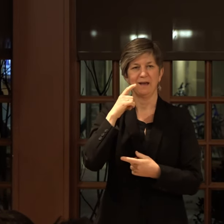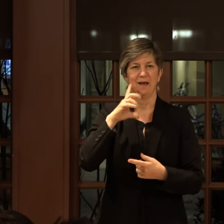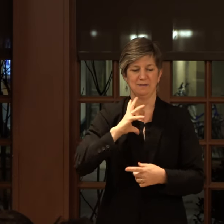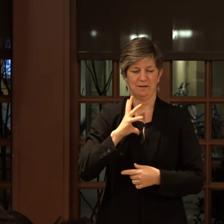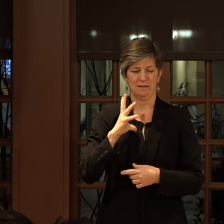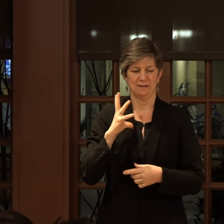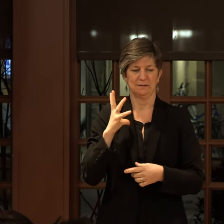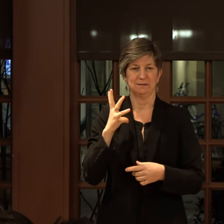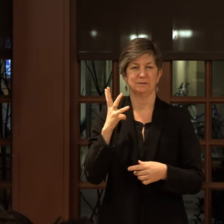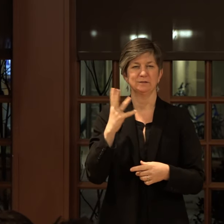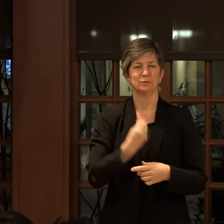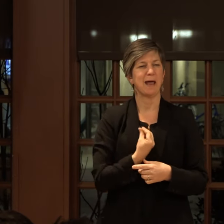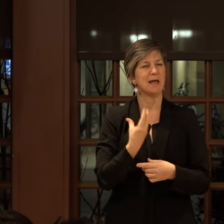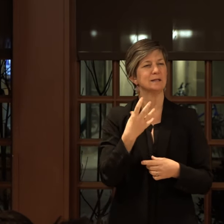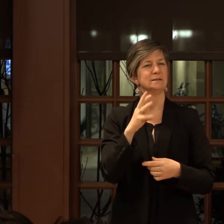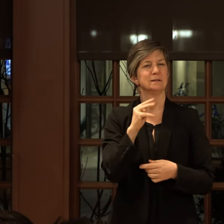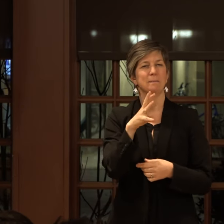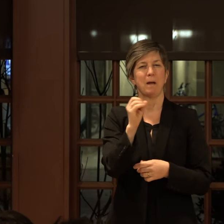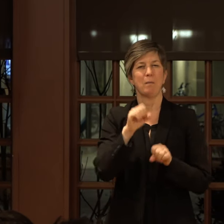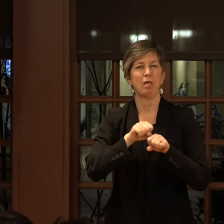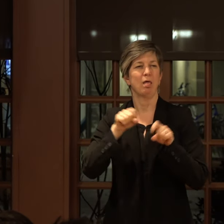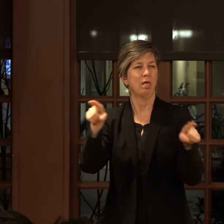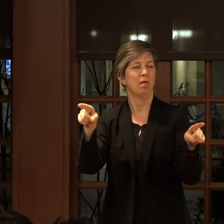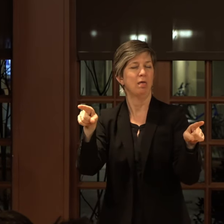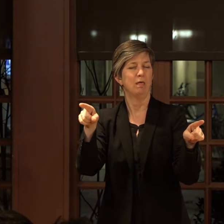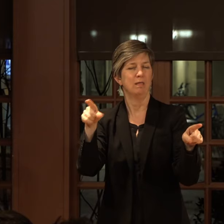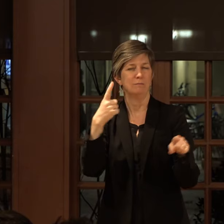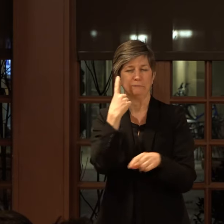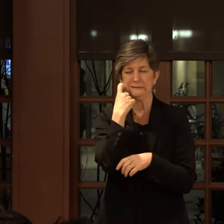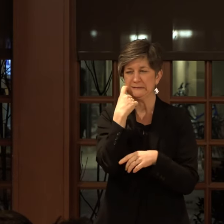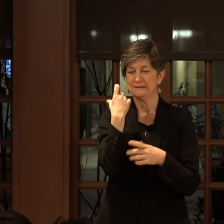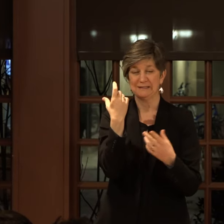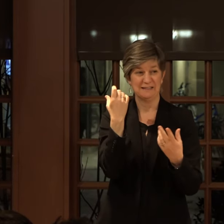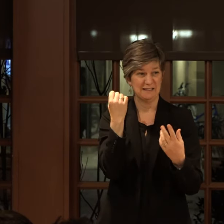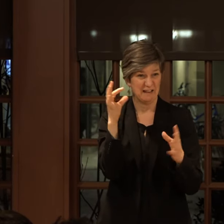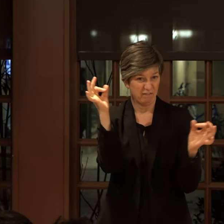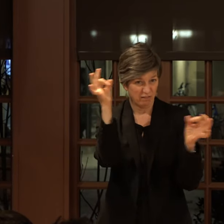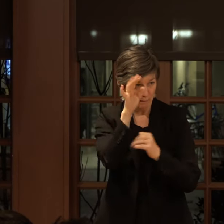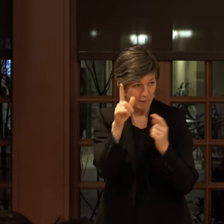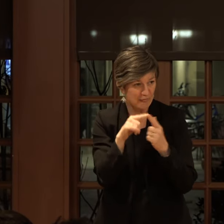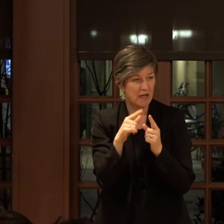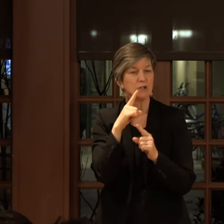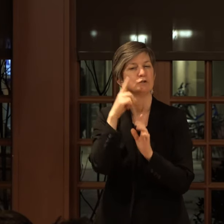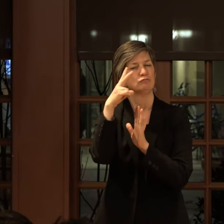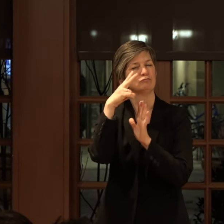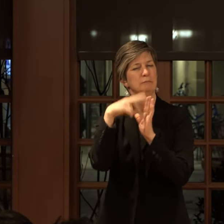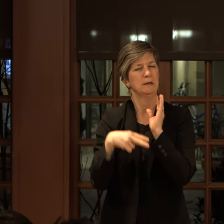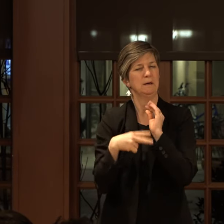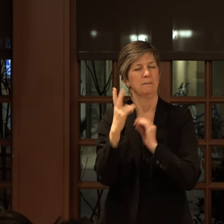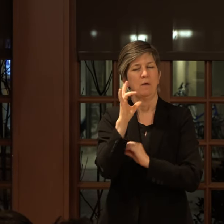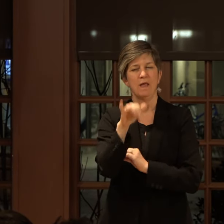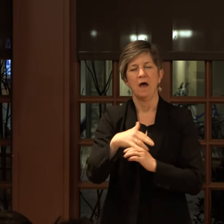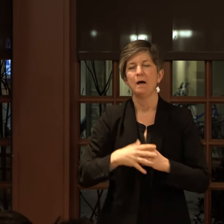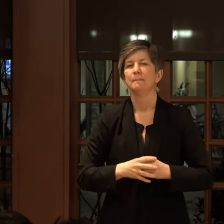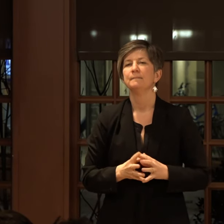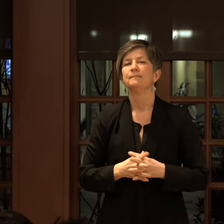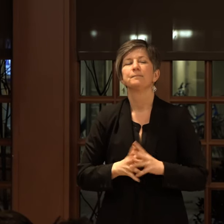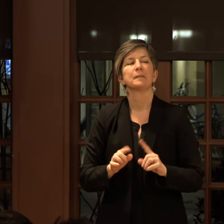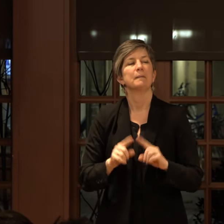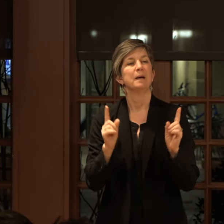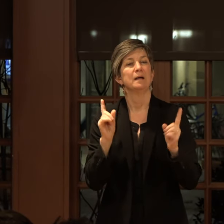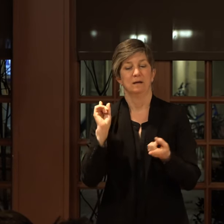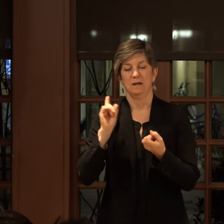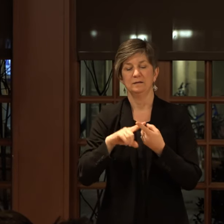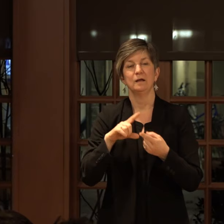trans memo that came out in the last year, this trans memo, which if you don't know anything about, you should read up on. But